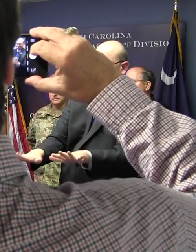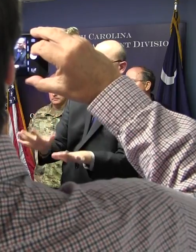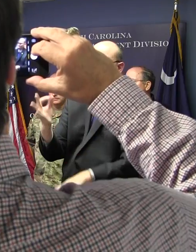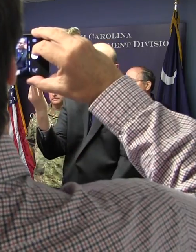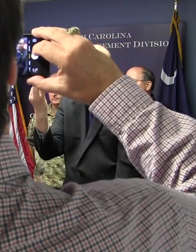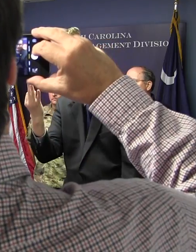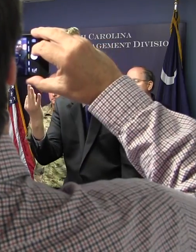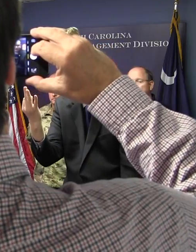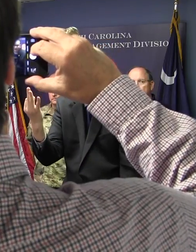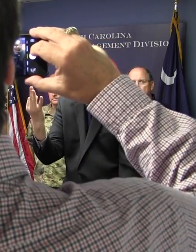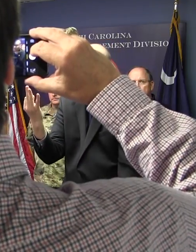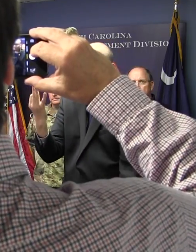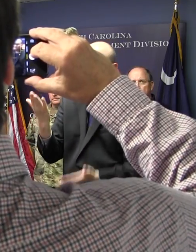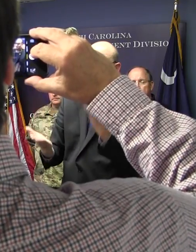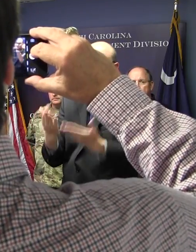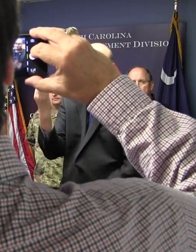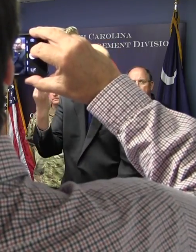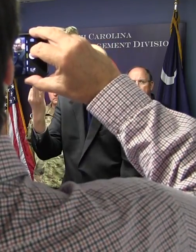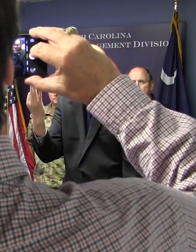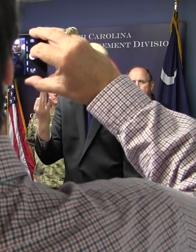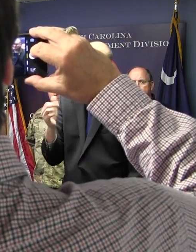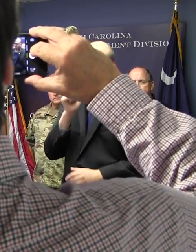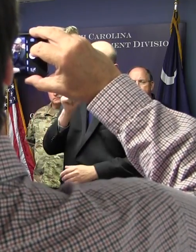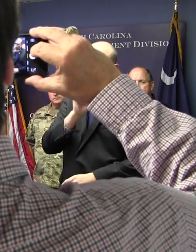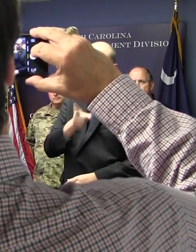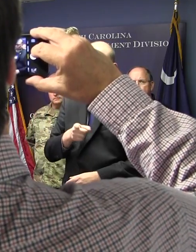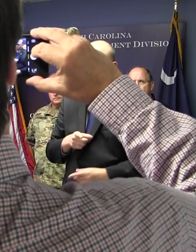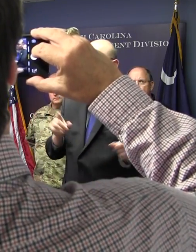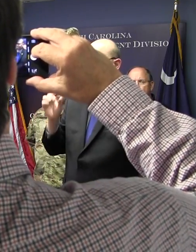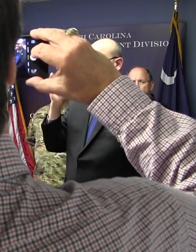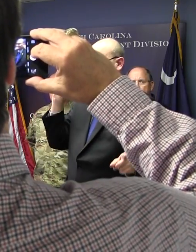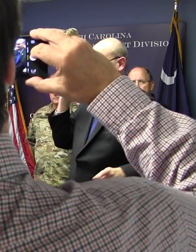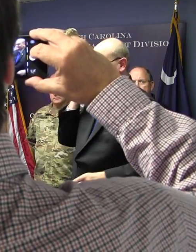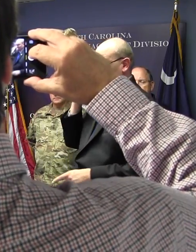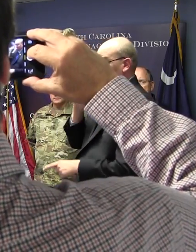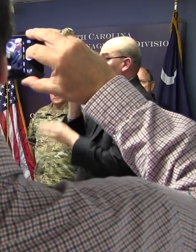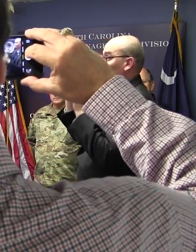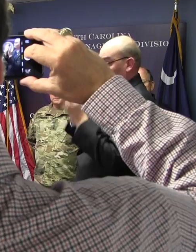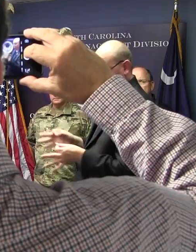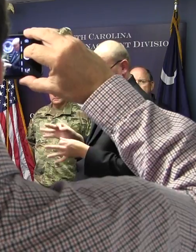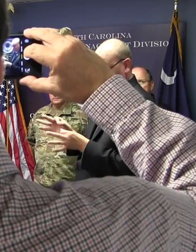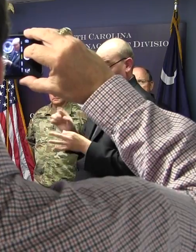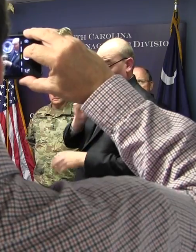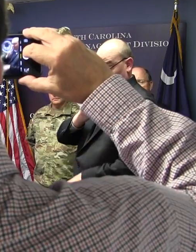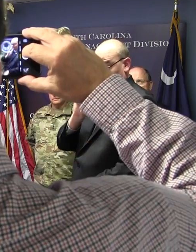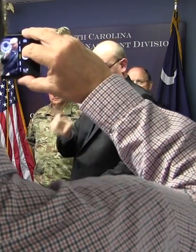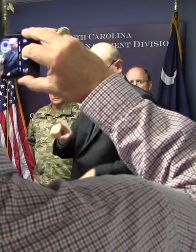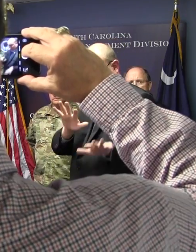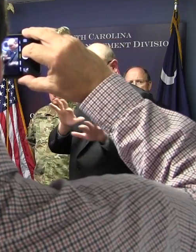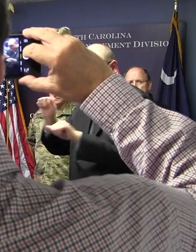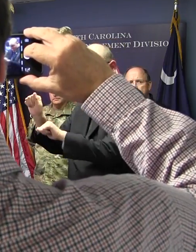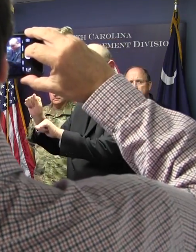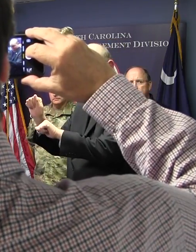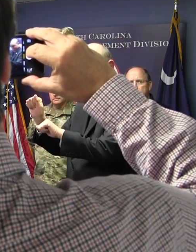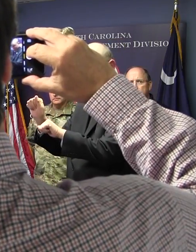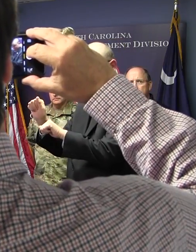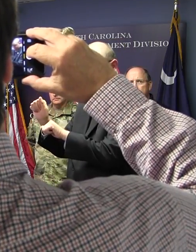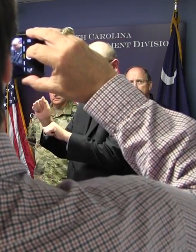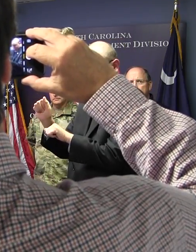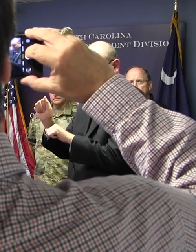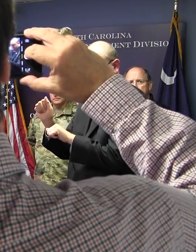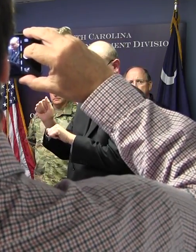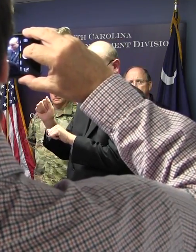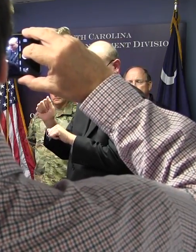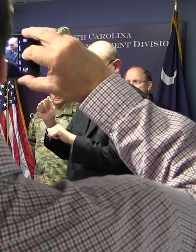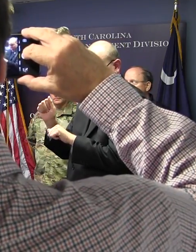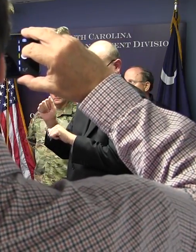probably. And if and when you decide to order evacuations, have you made a decision about lane reversals on